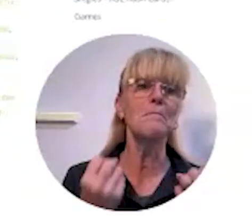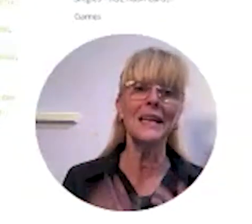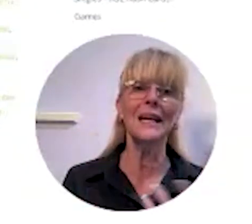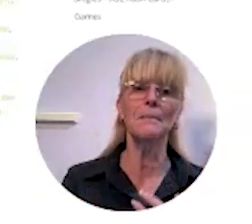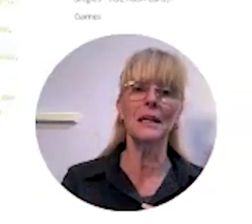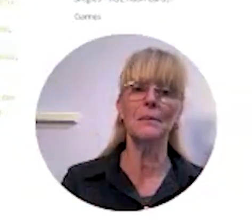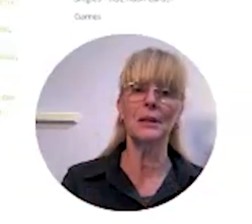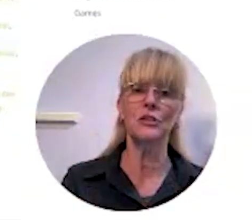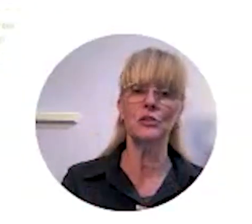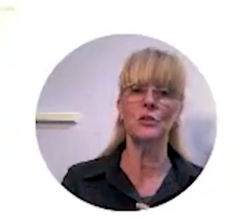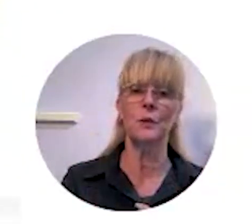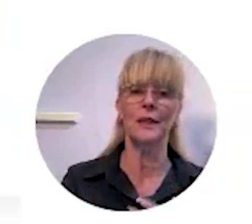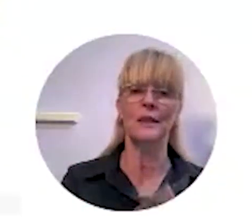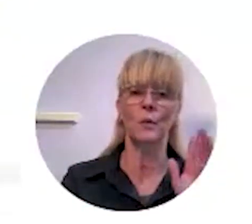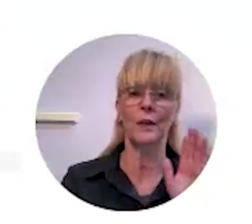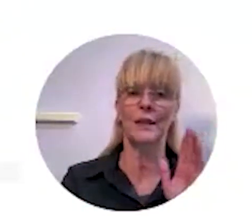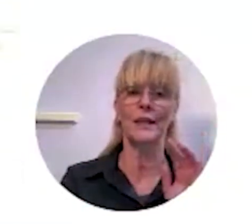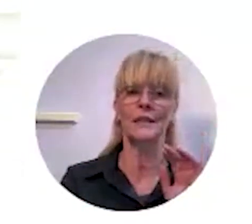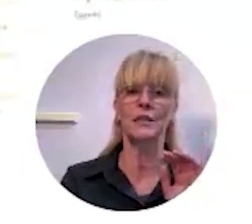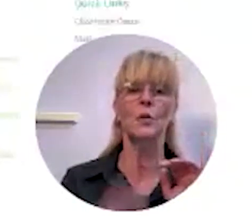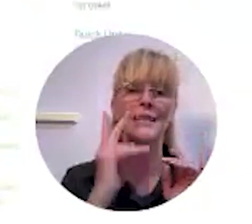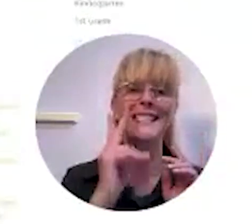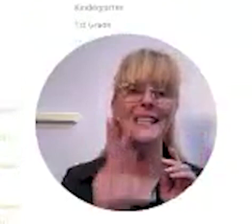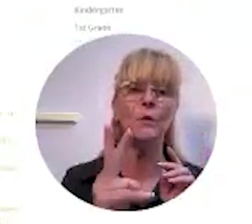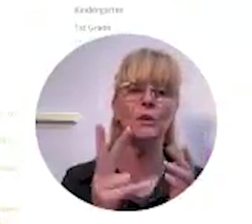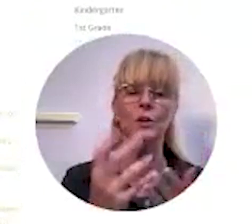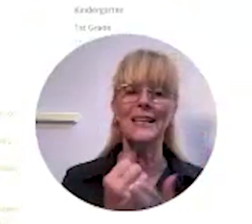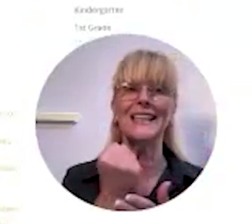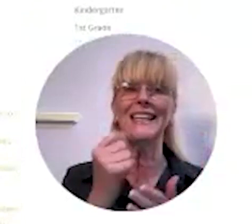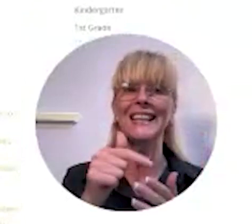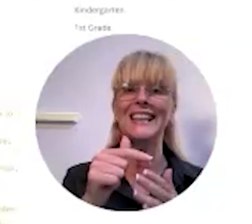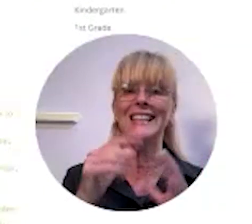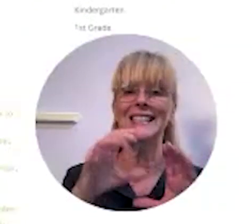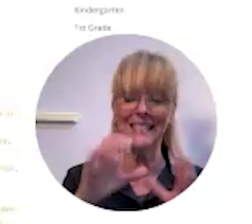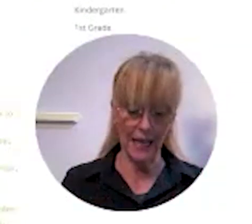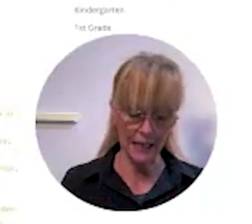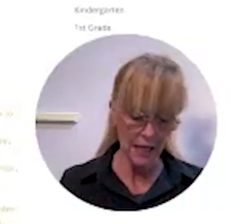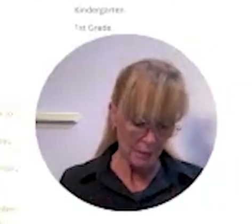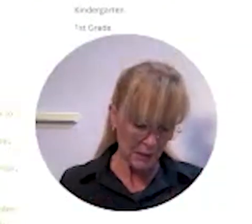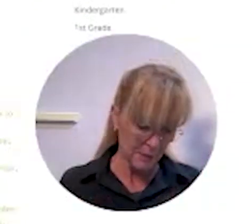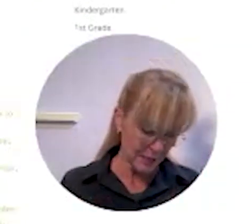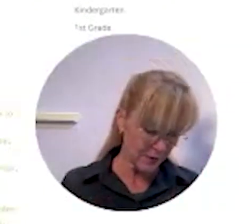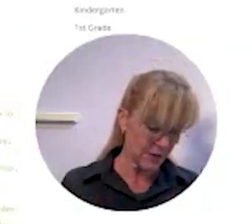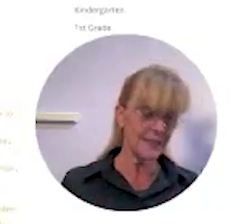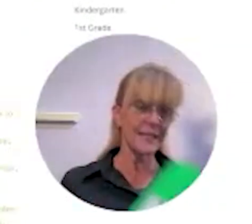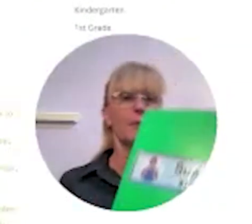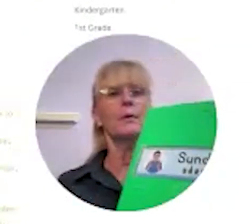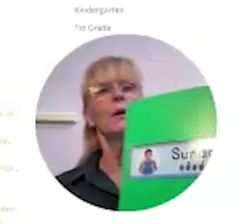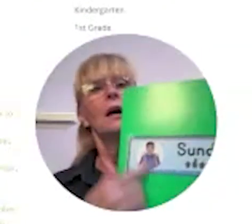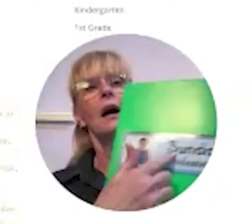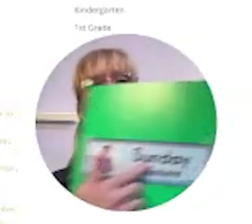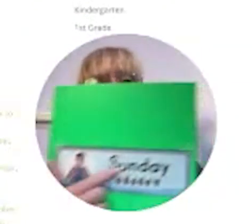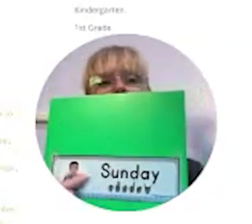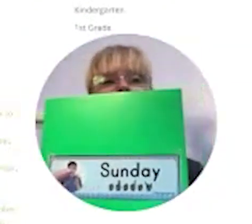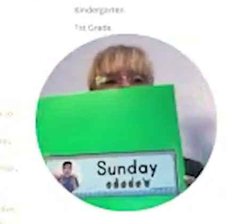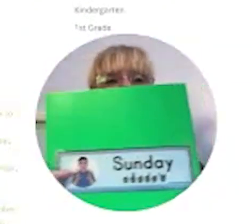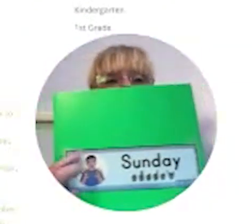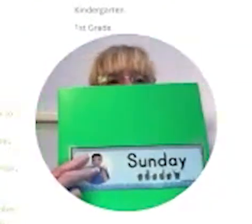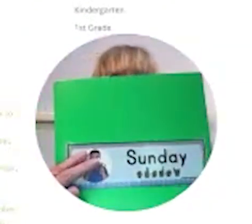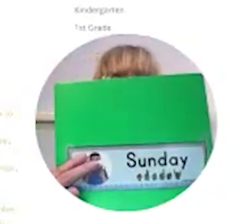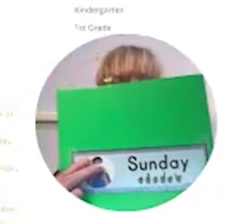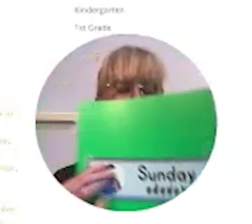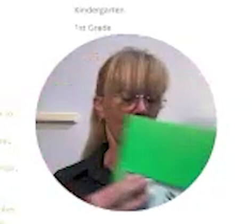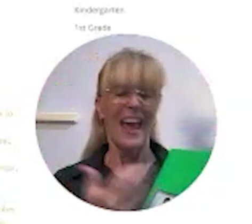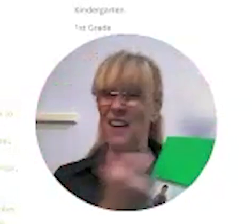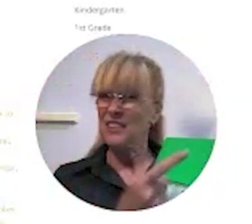there are many many pictures with with this so you can see what you're getting in this set but let me give you an example um this